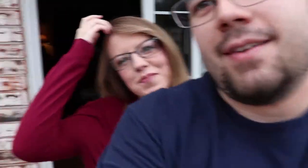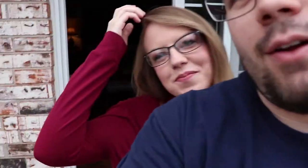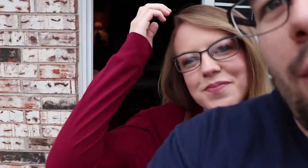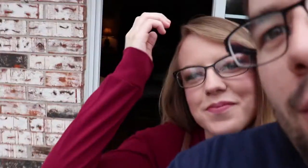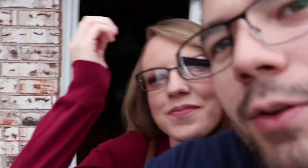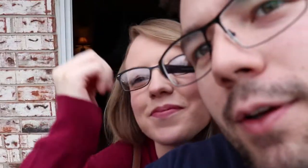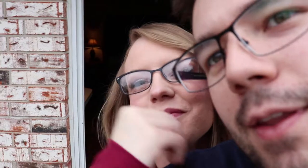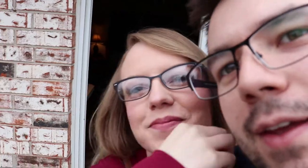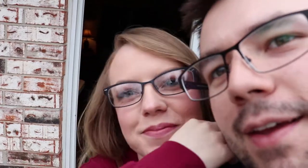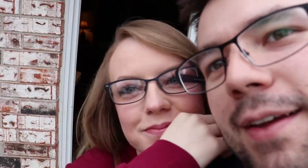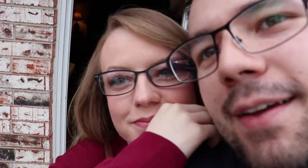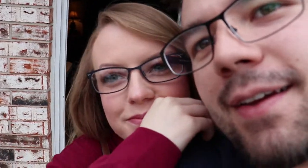Look at that